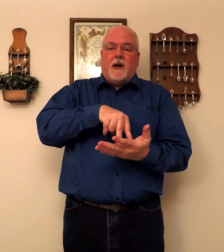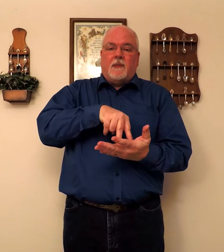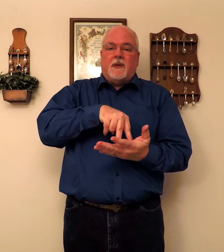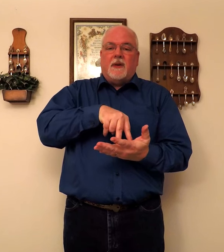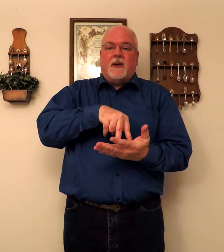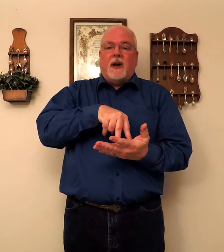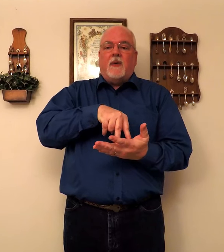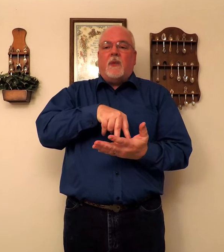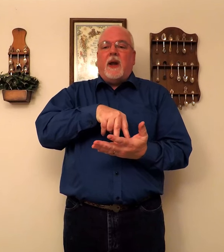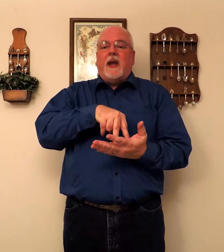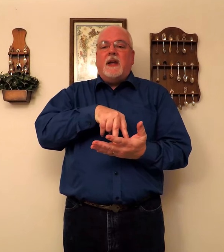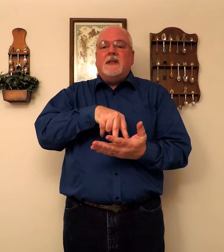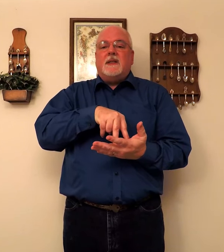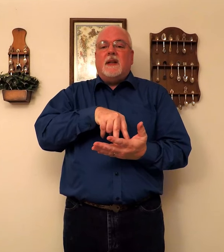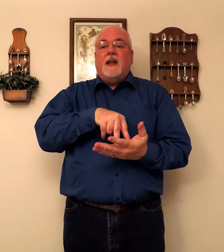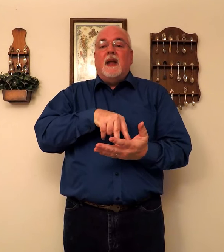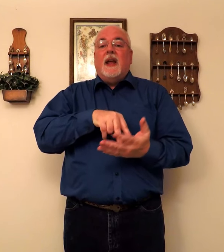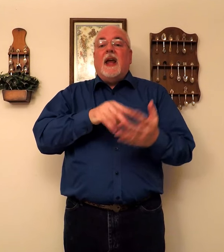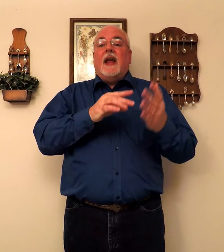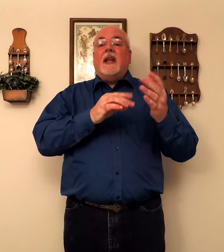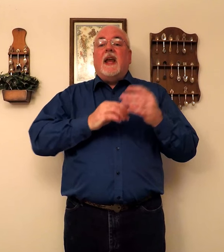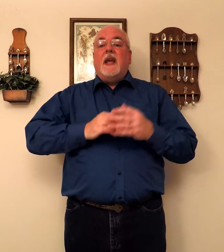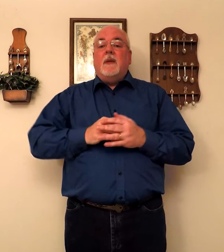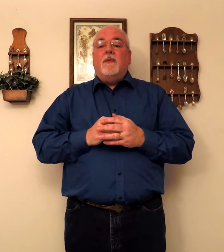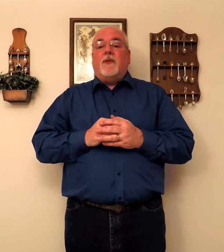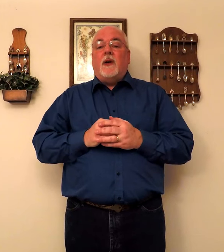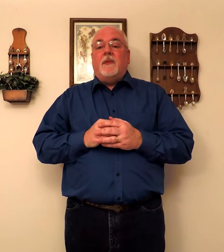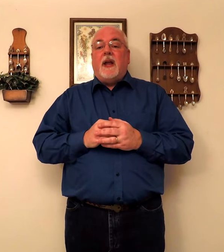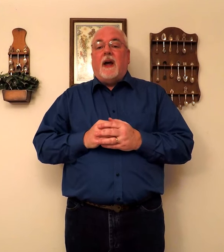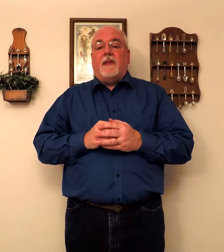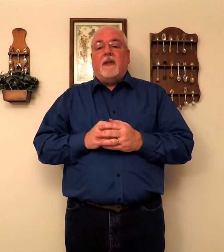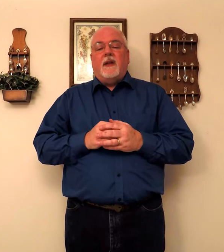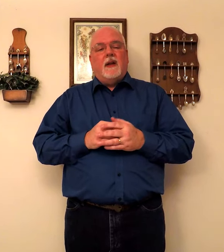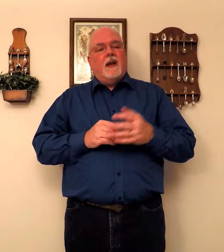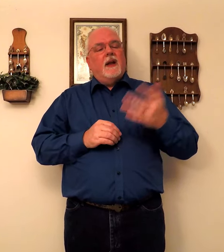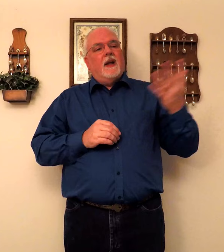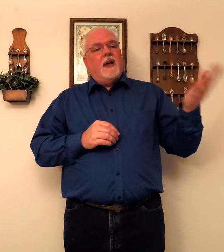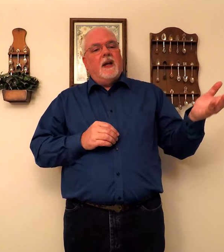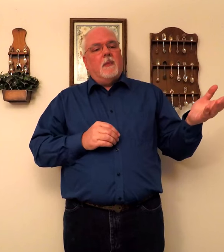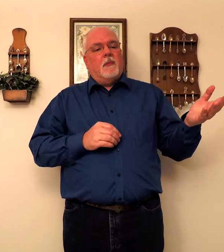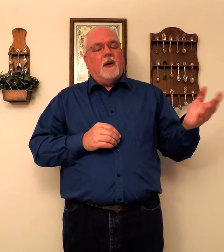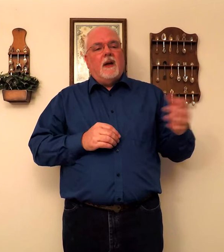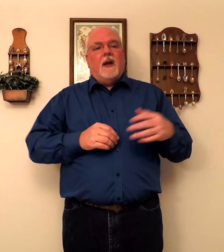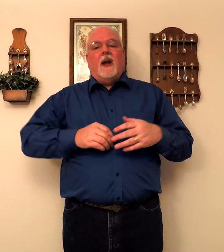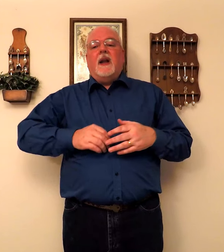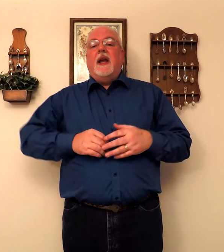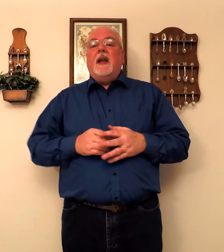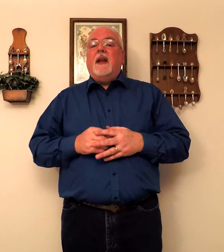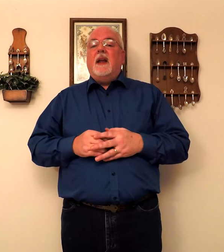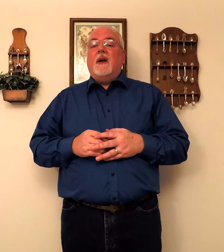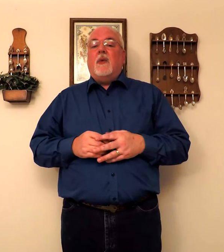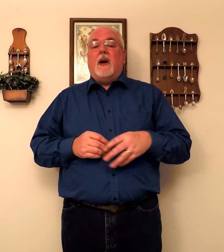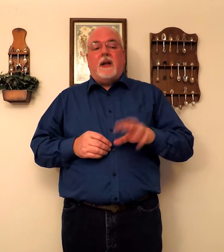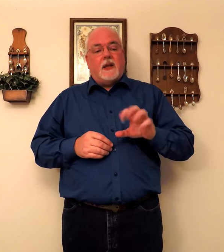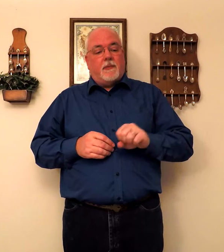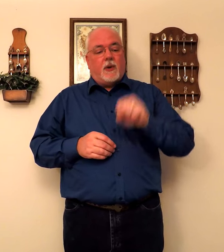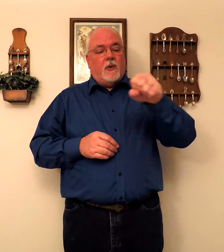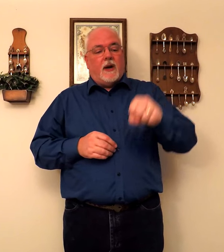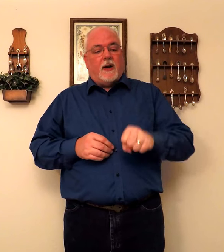up. All right? Raised. Him from death. Him. Now, again, here we're going to take the pronoun